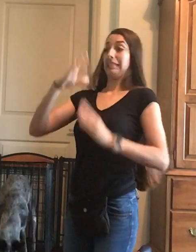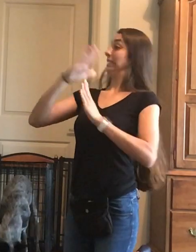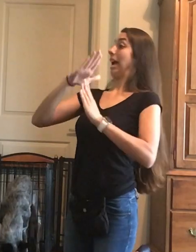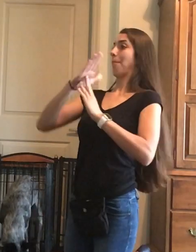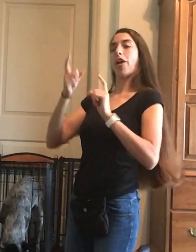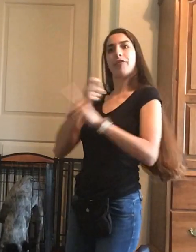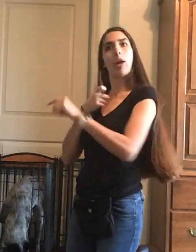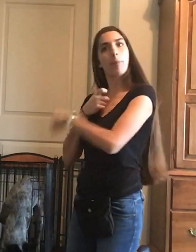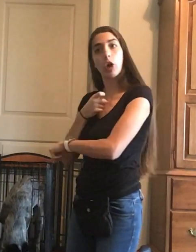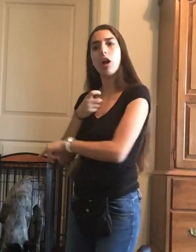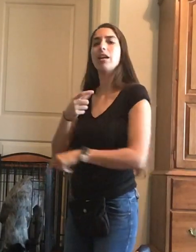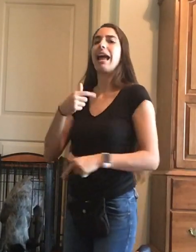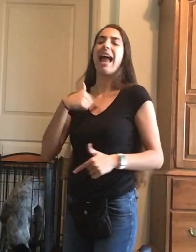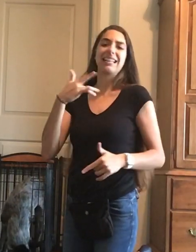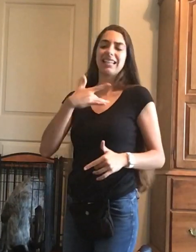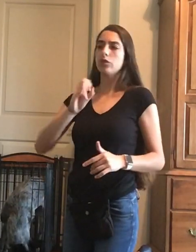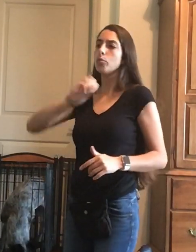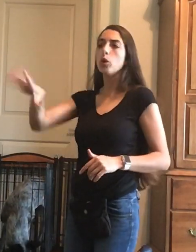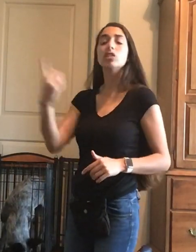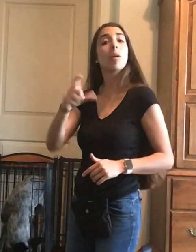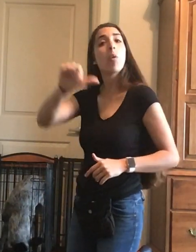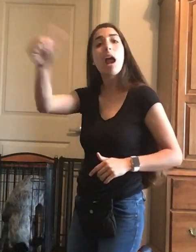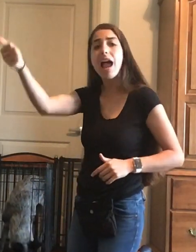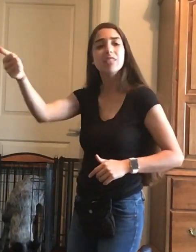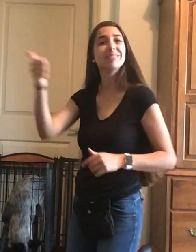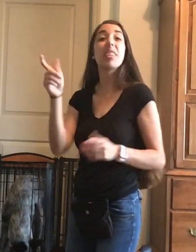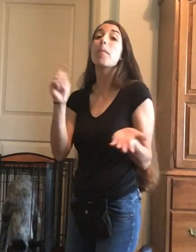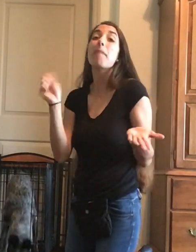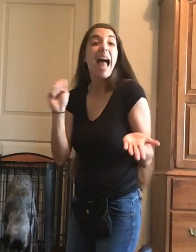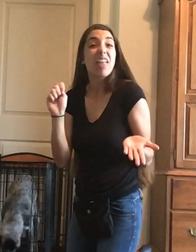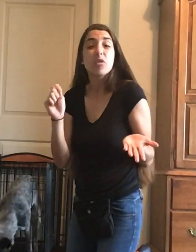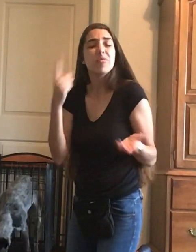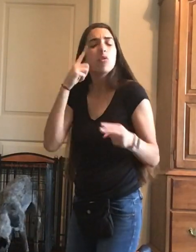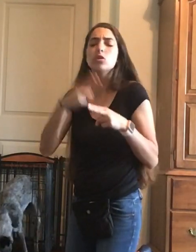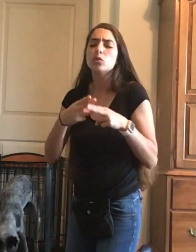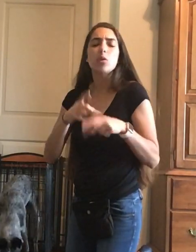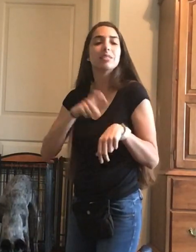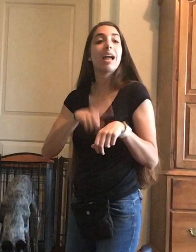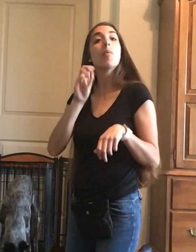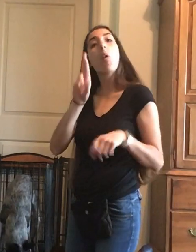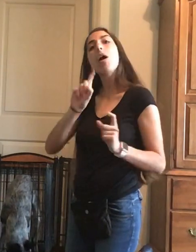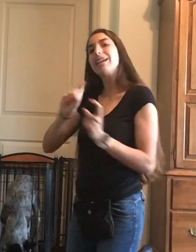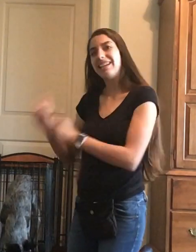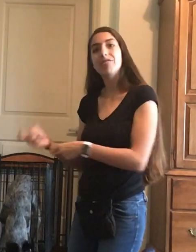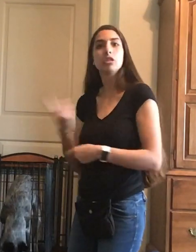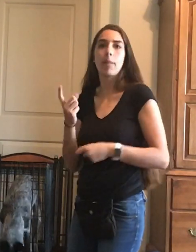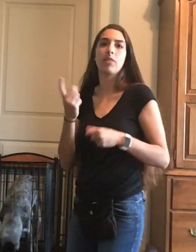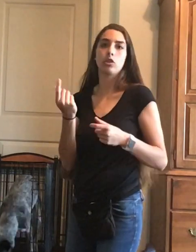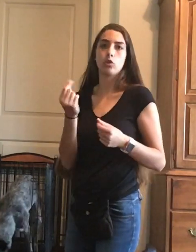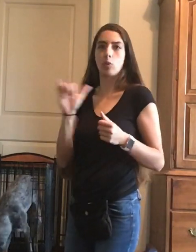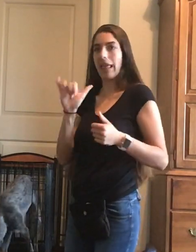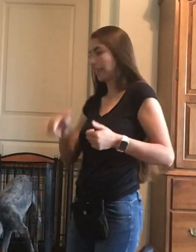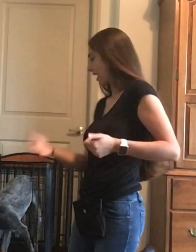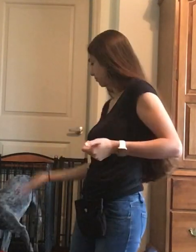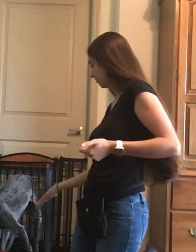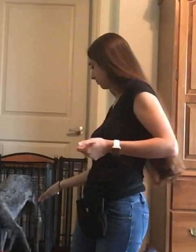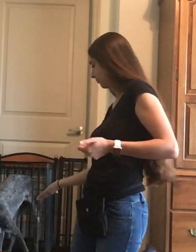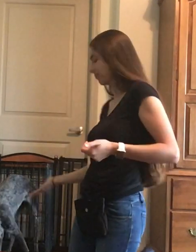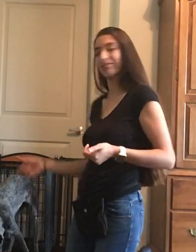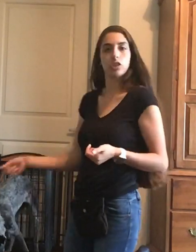If I need a time out from her, I usually put her somewhere else, maybe the bathroom for a short time, or I'll give her something to do, like a